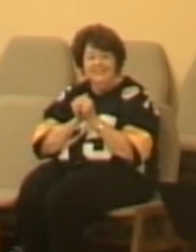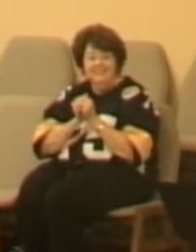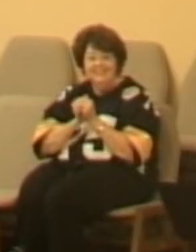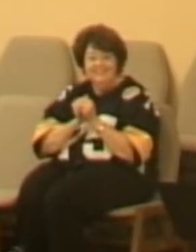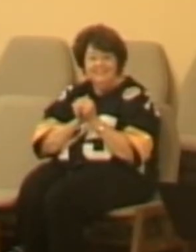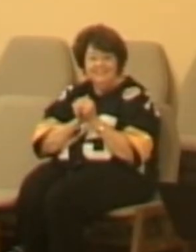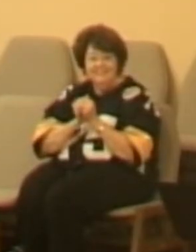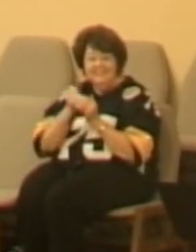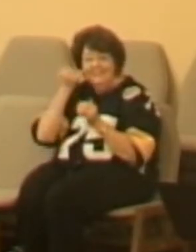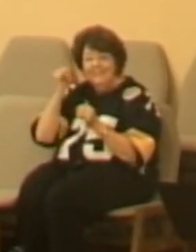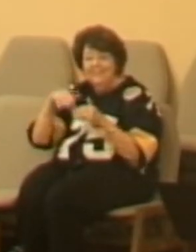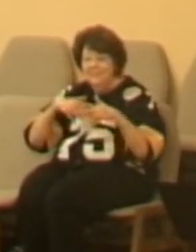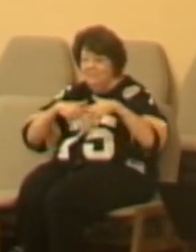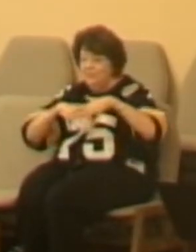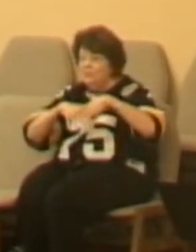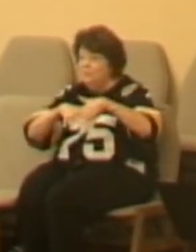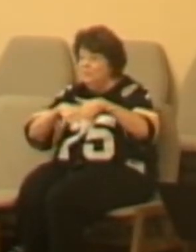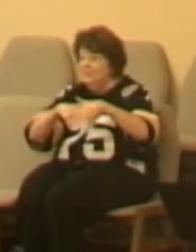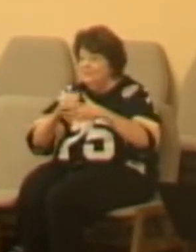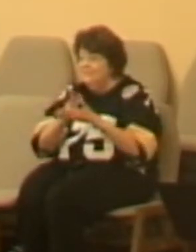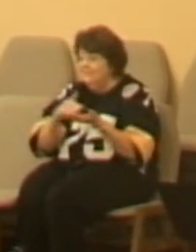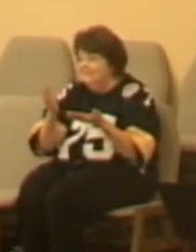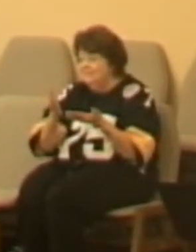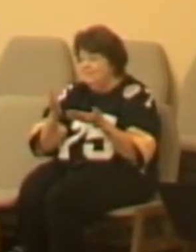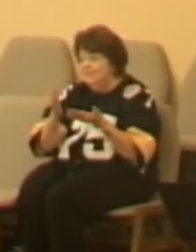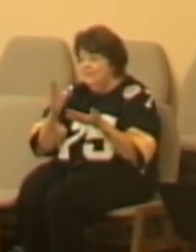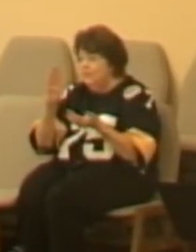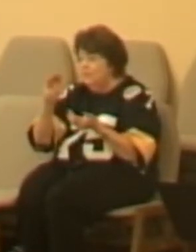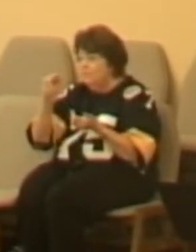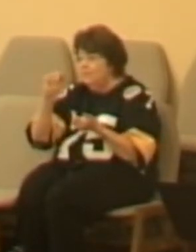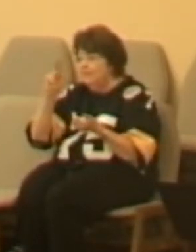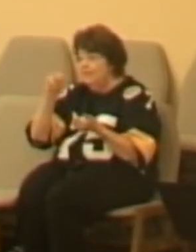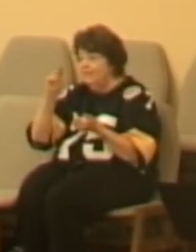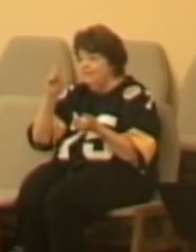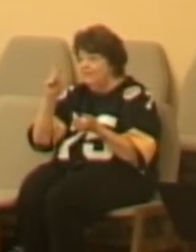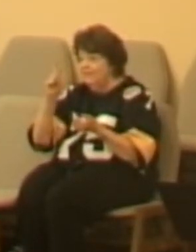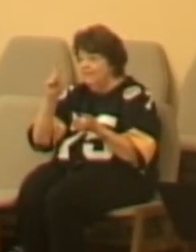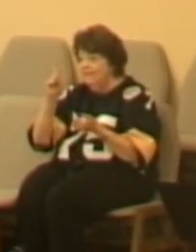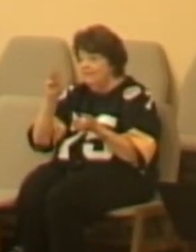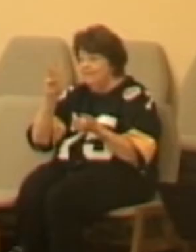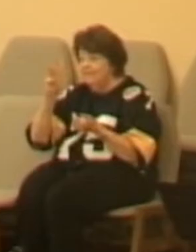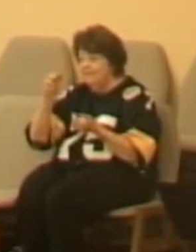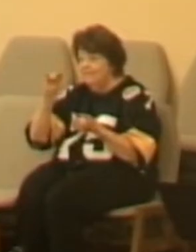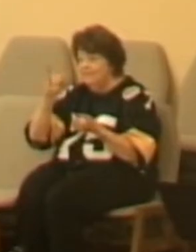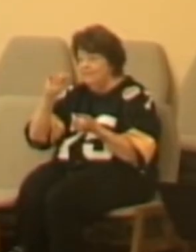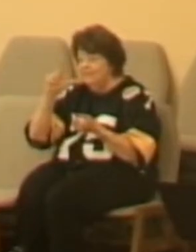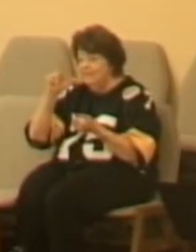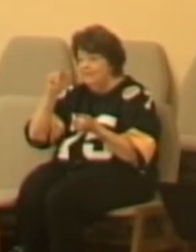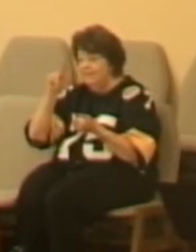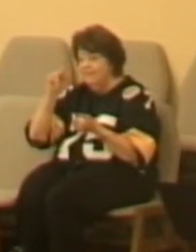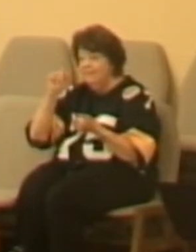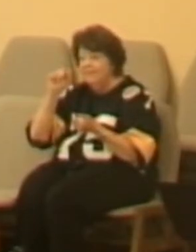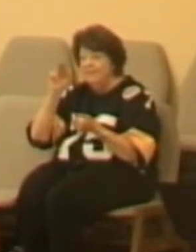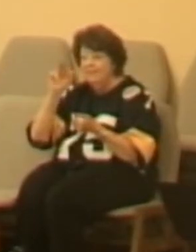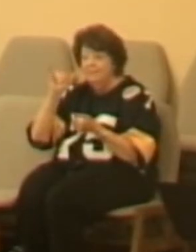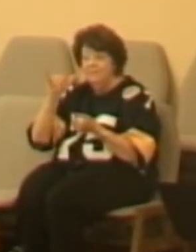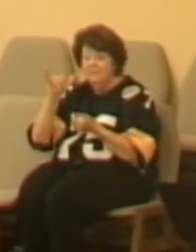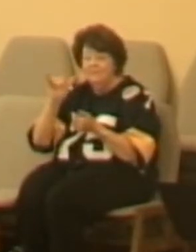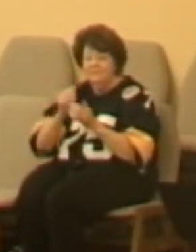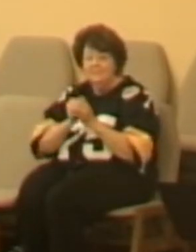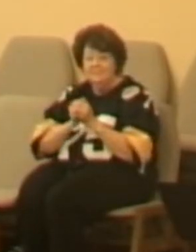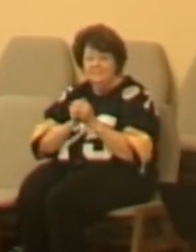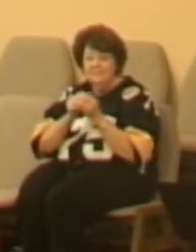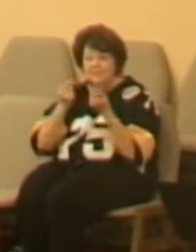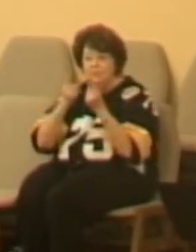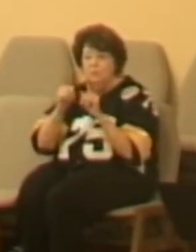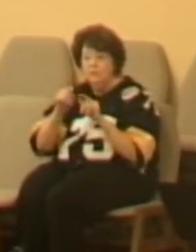Okay? If you've marched in something, military, band, something like that, stick up your hands. Stick them up high. Okay? You marched in something. All right? Good. Now, you know that when you